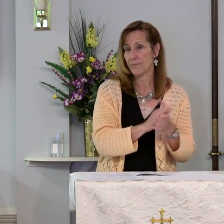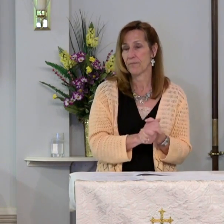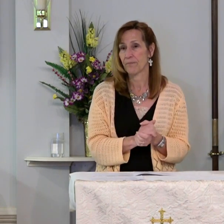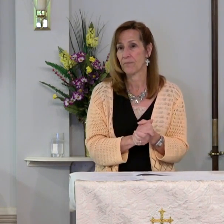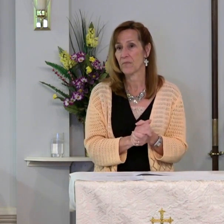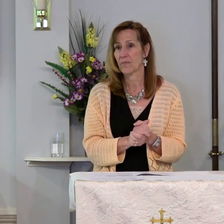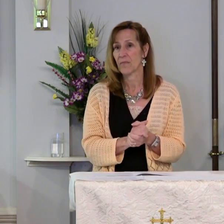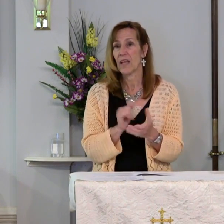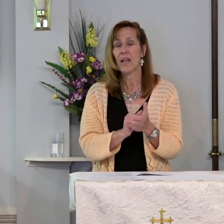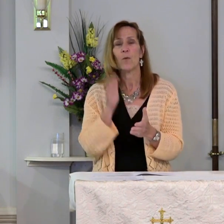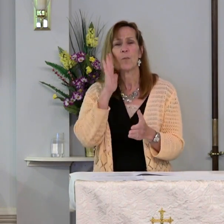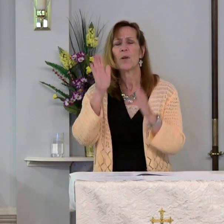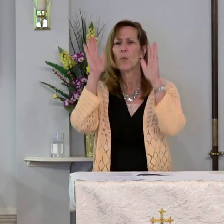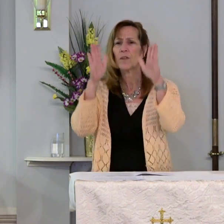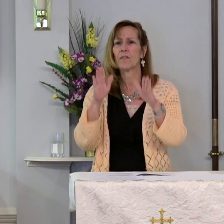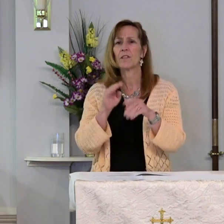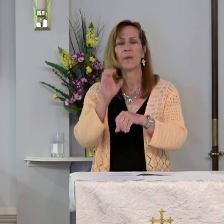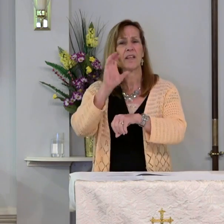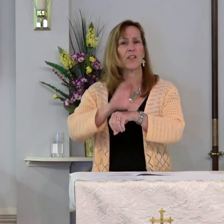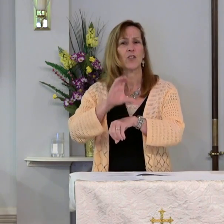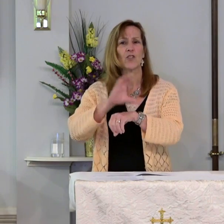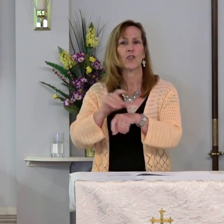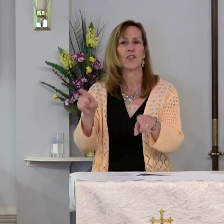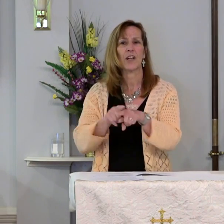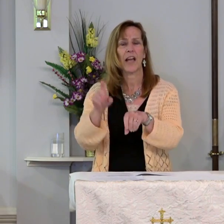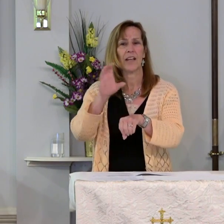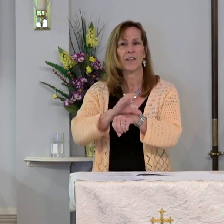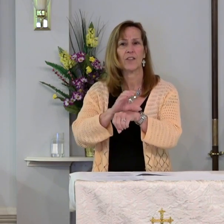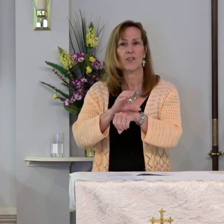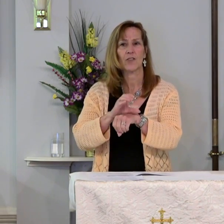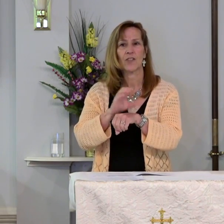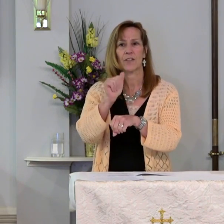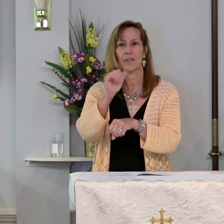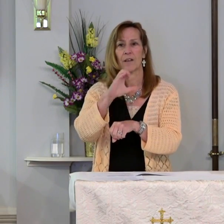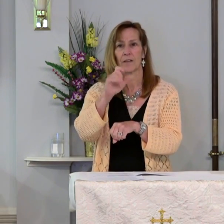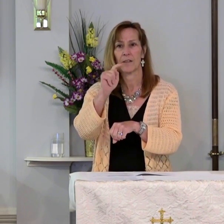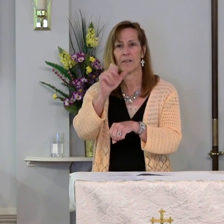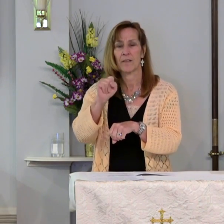Wouldn't it be wonderful to be in a church like the church in Acts?